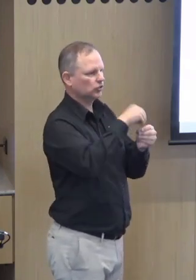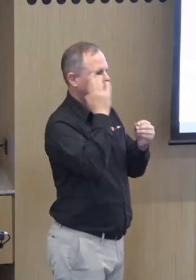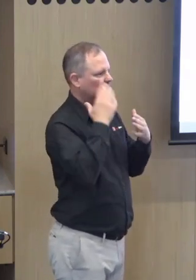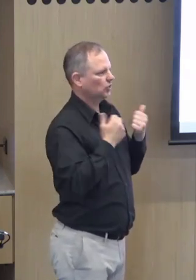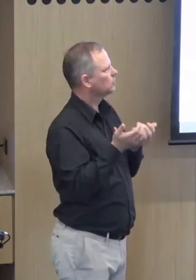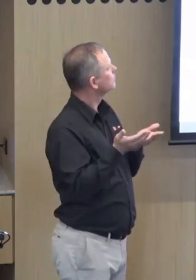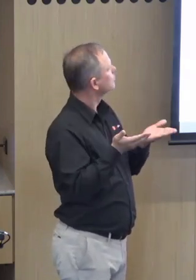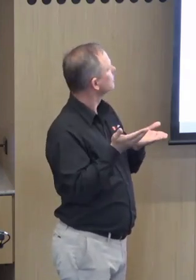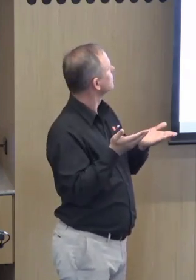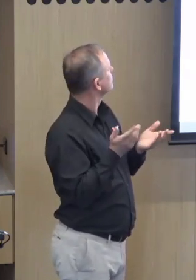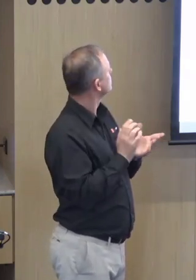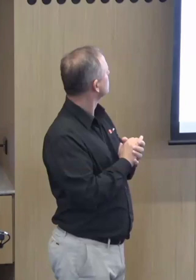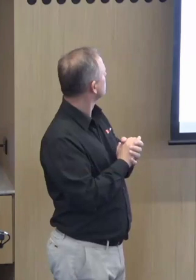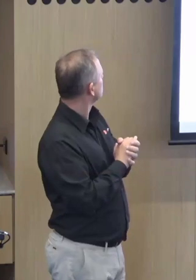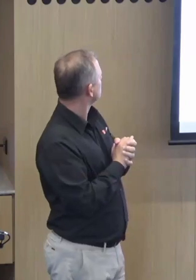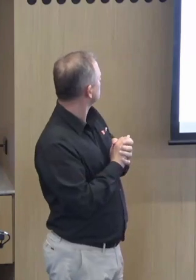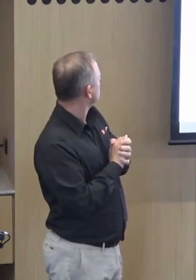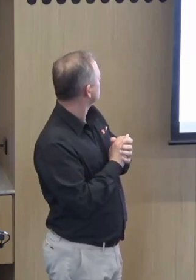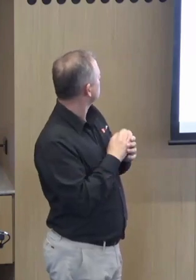practice, includes mental health services